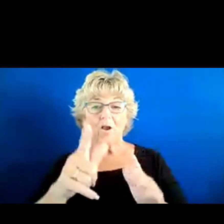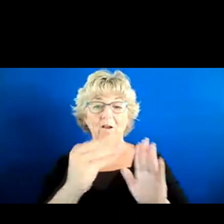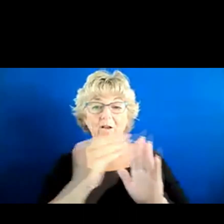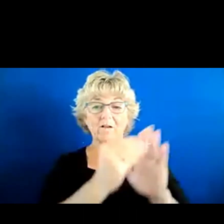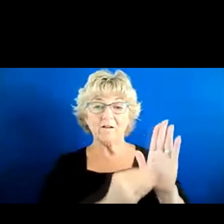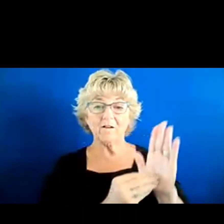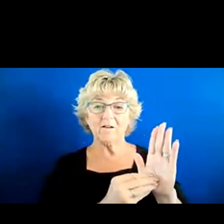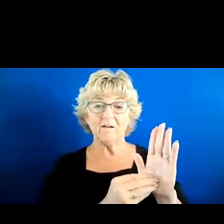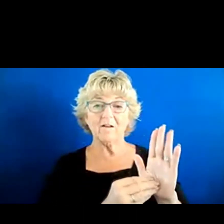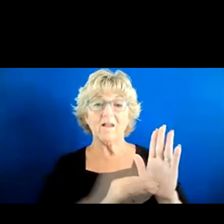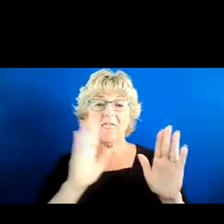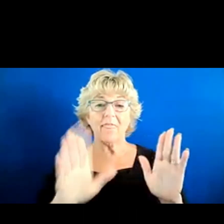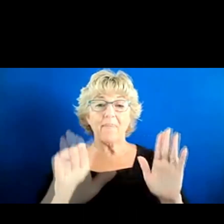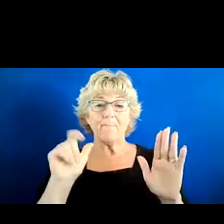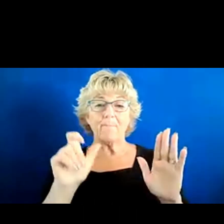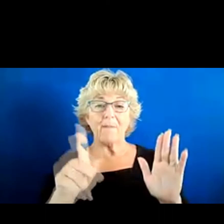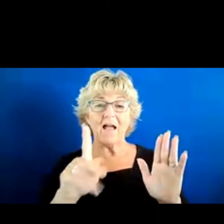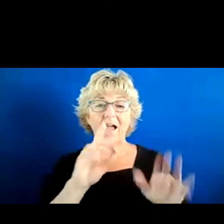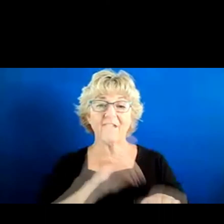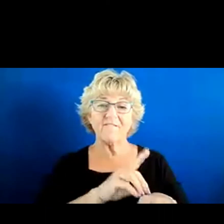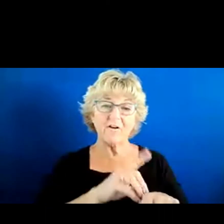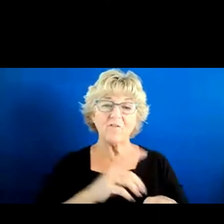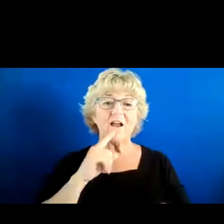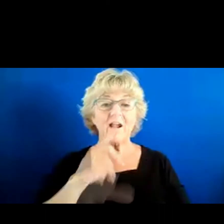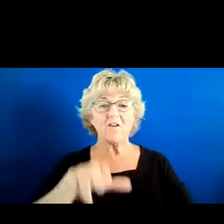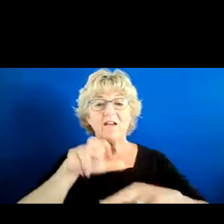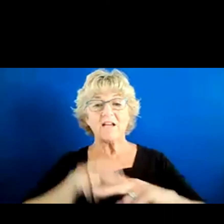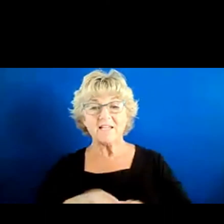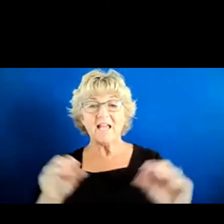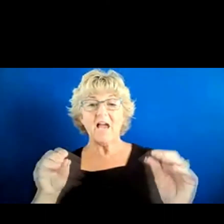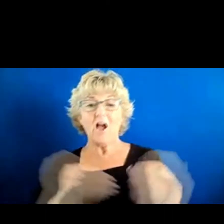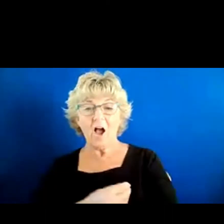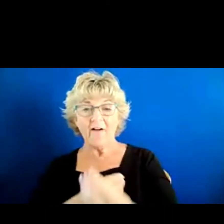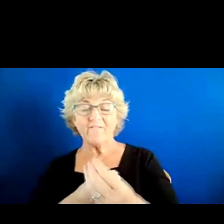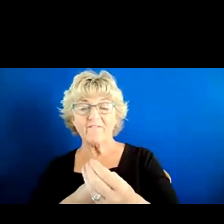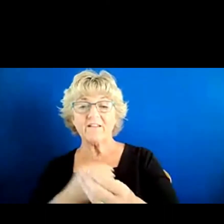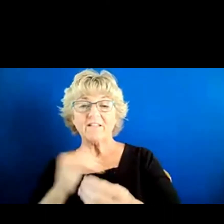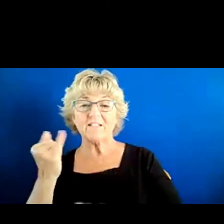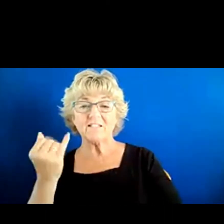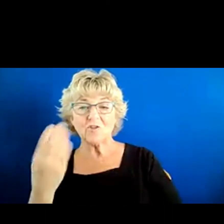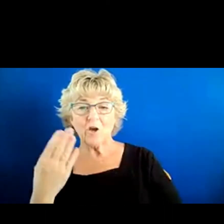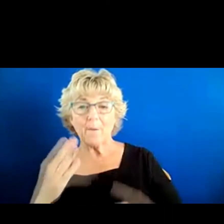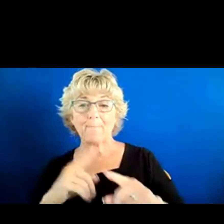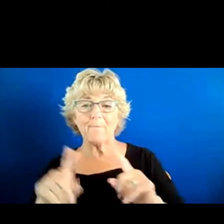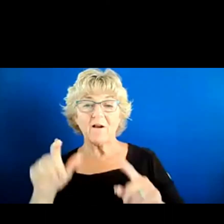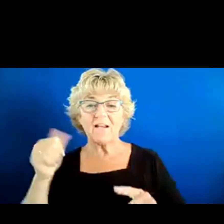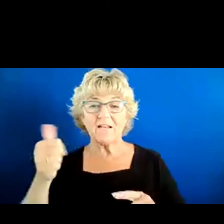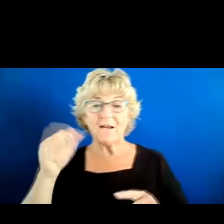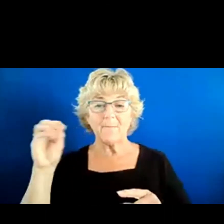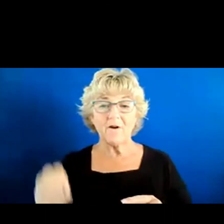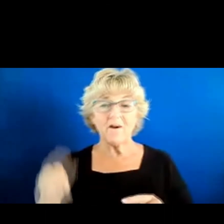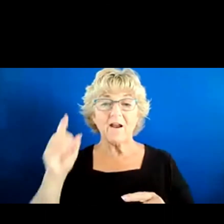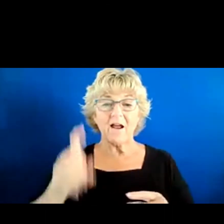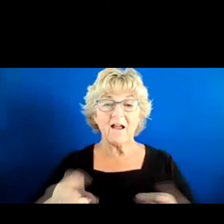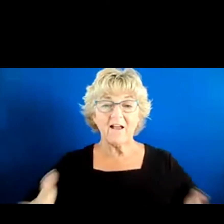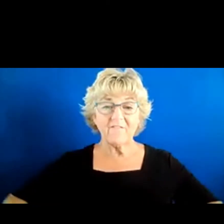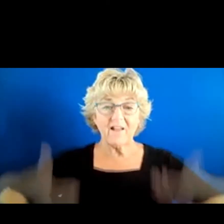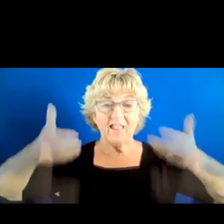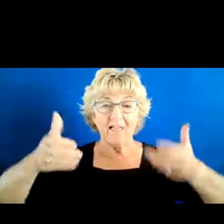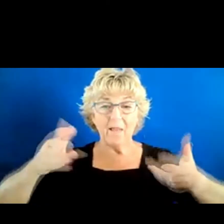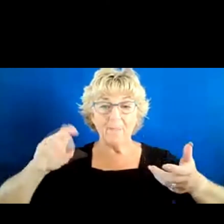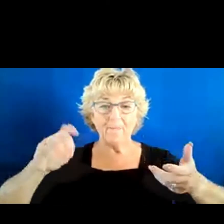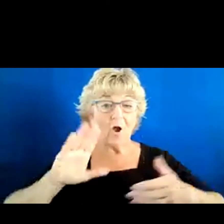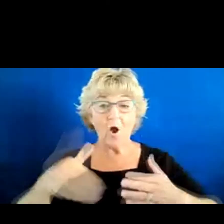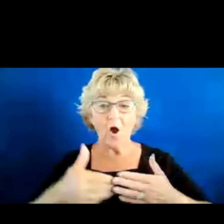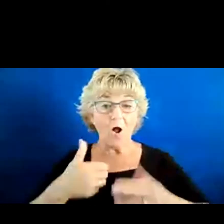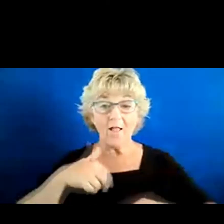back of the duty statement? If it says, you know, you're sitting in an office job, but then, you know, 10% of the time you need to lift a box. It's like if all I'm